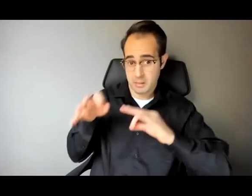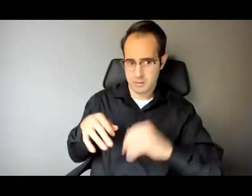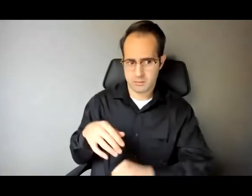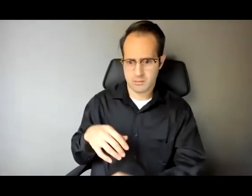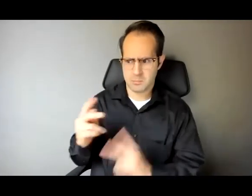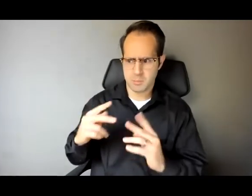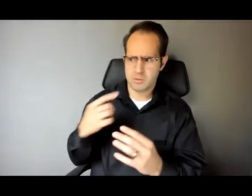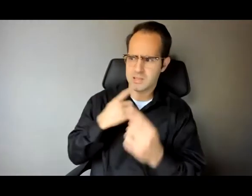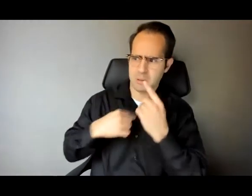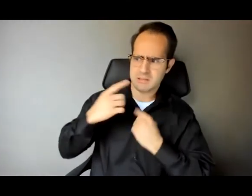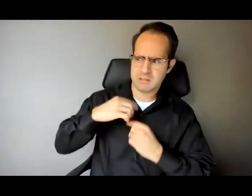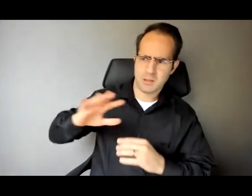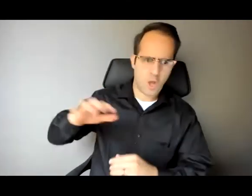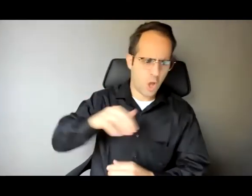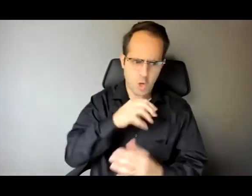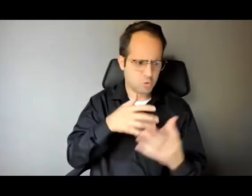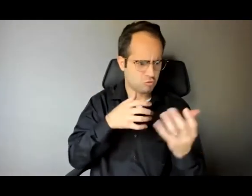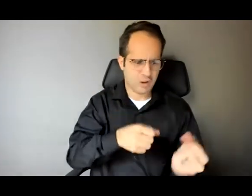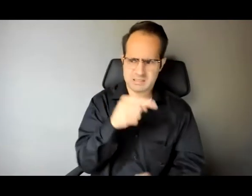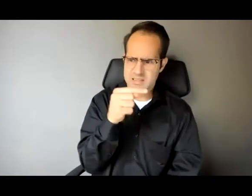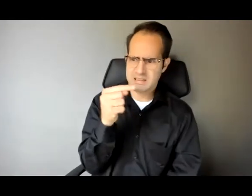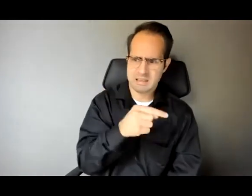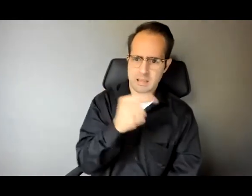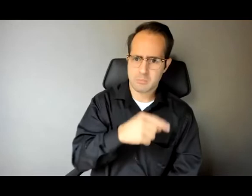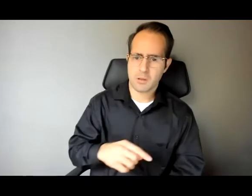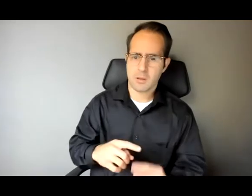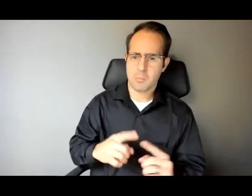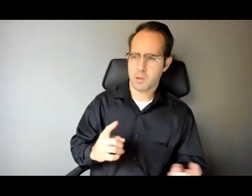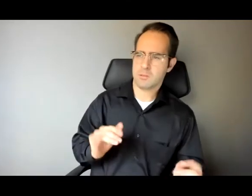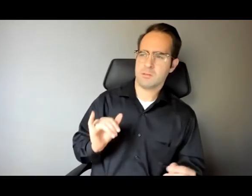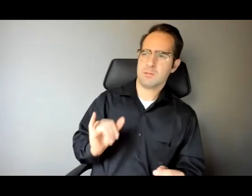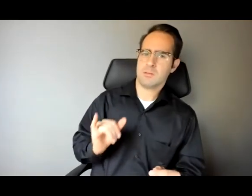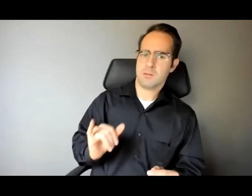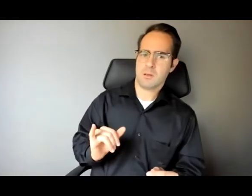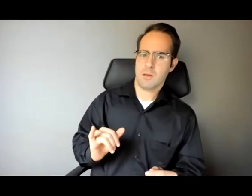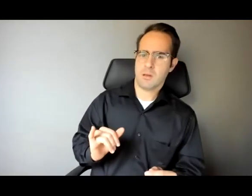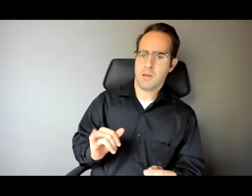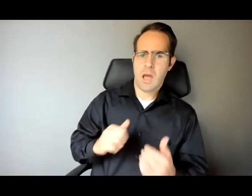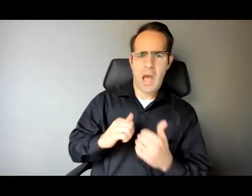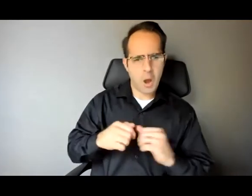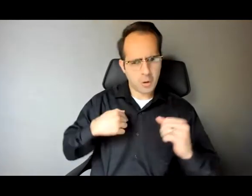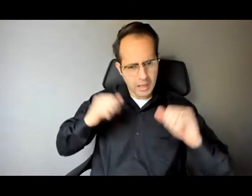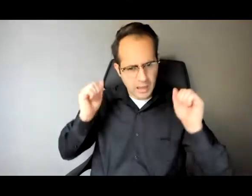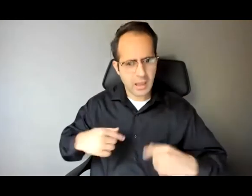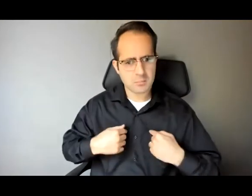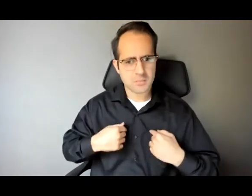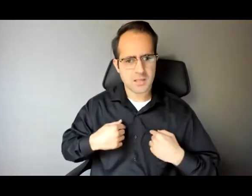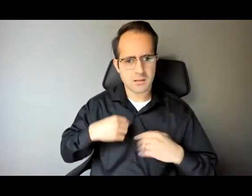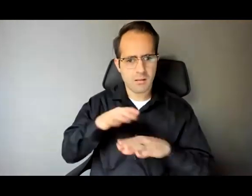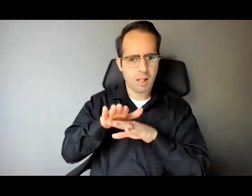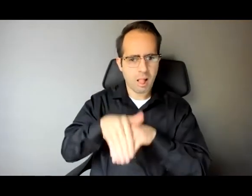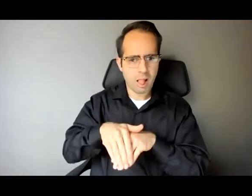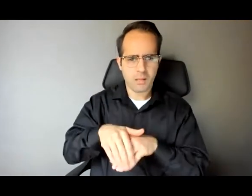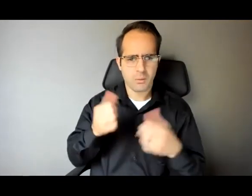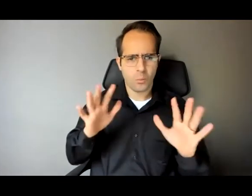him nope I wouldn't give him my credit I wouldn't trust and I said how can I go through the world telling people they need to trust black men and not trust a black man I said I